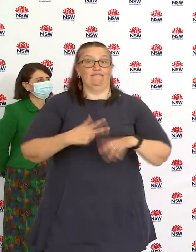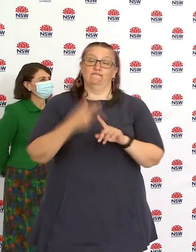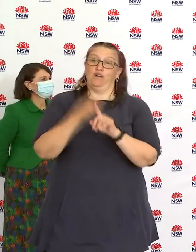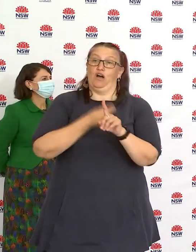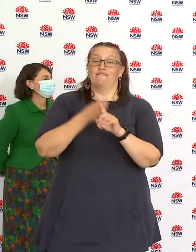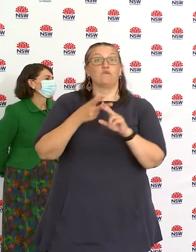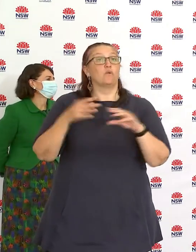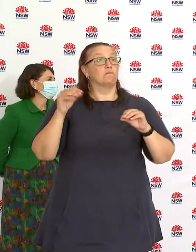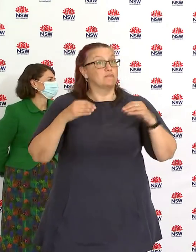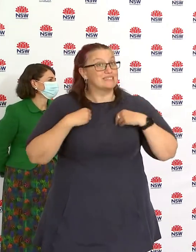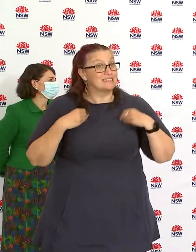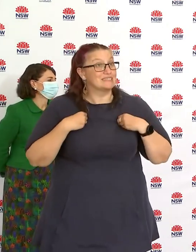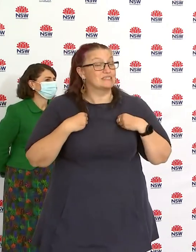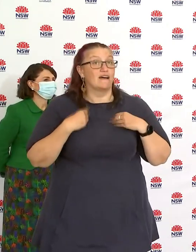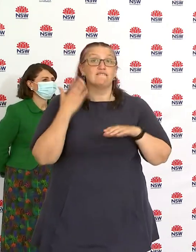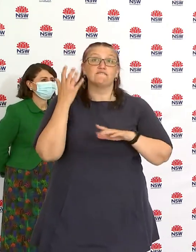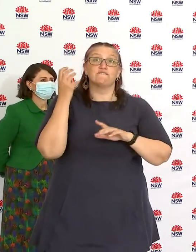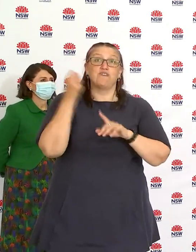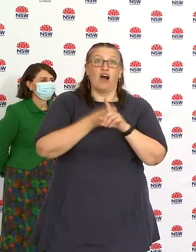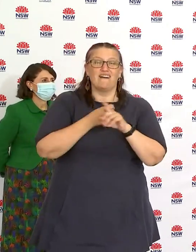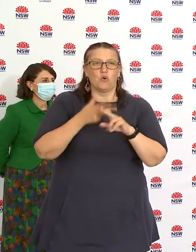across the state and i'll continue to do that